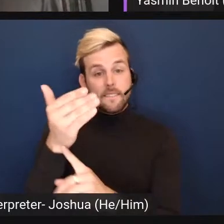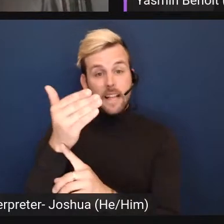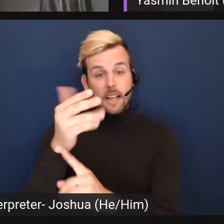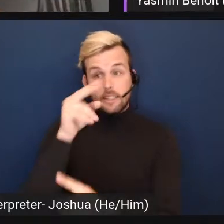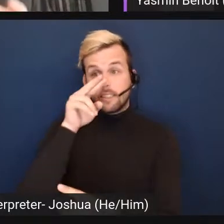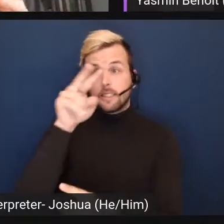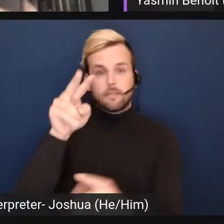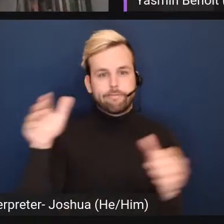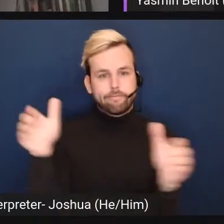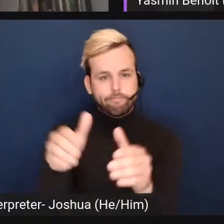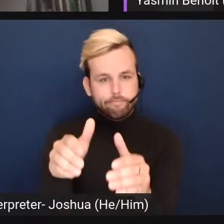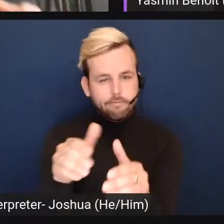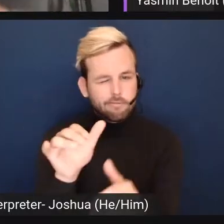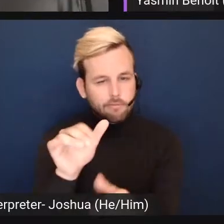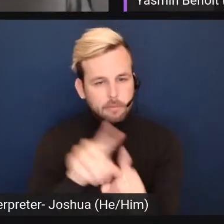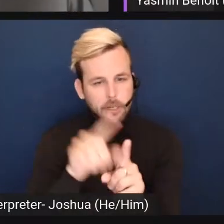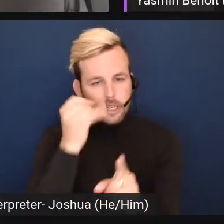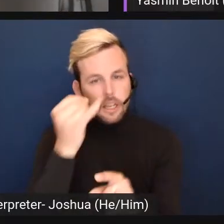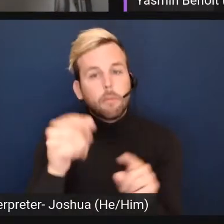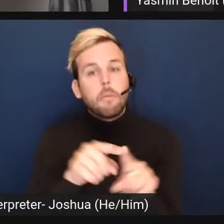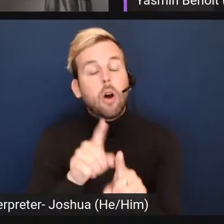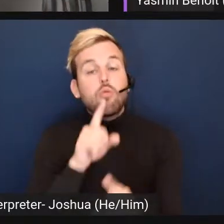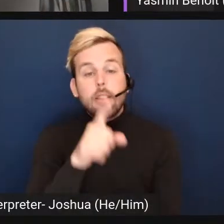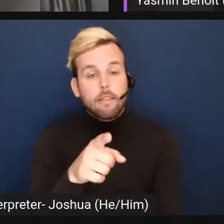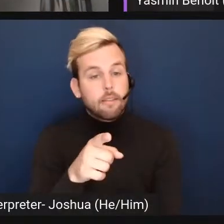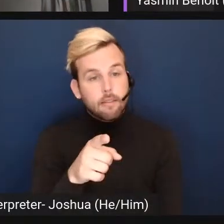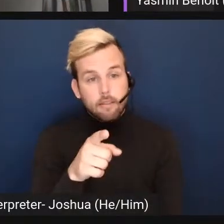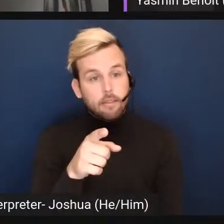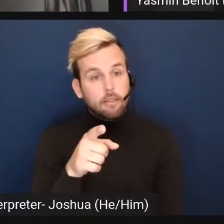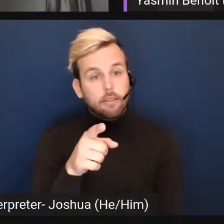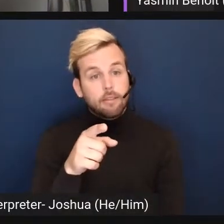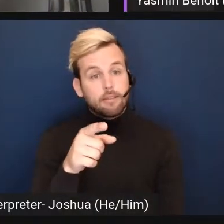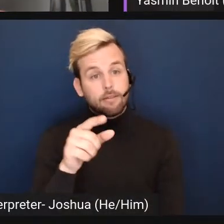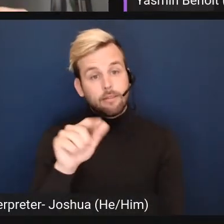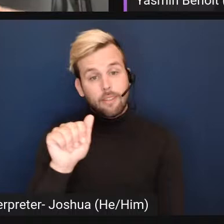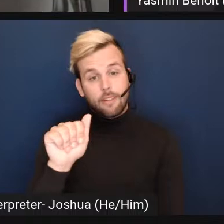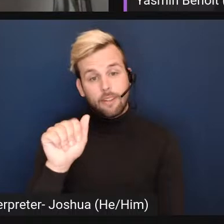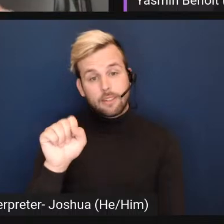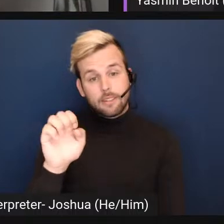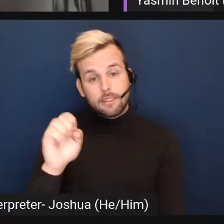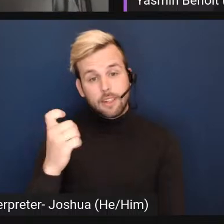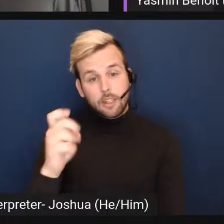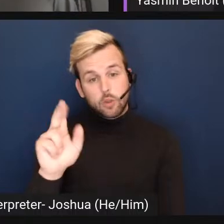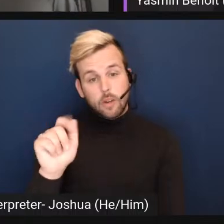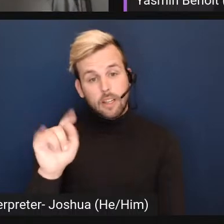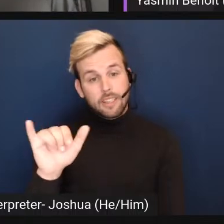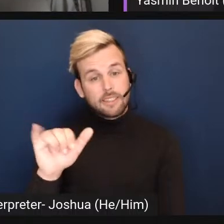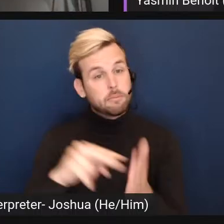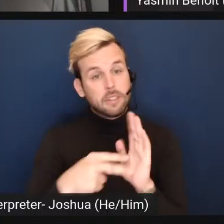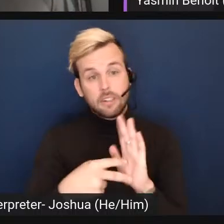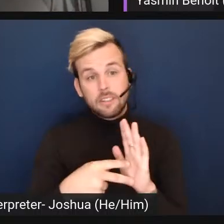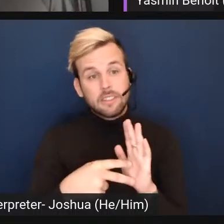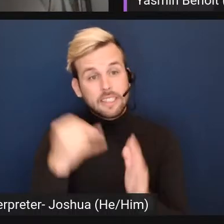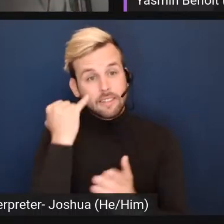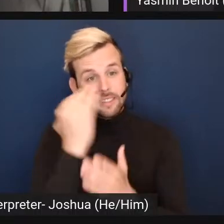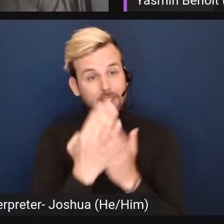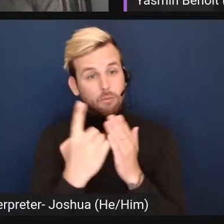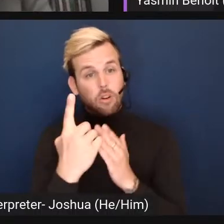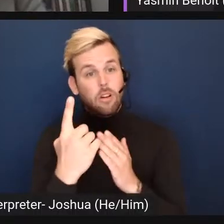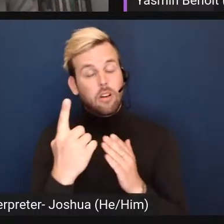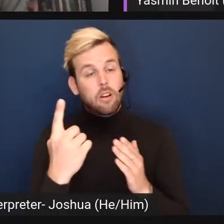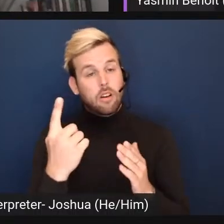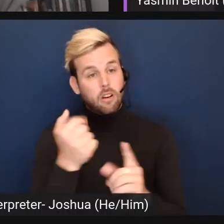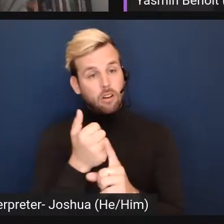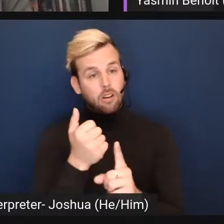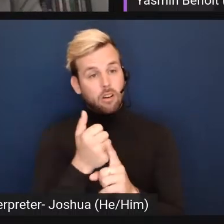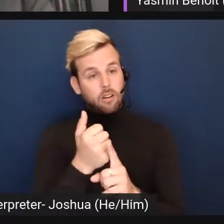gather around. But ultimately, the definition of asexuality was that if someone identified, if someone